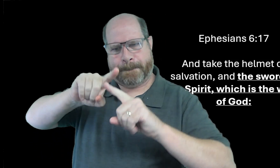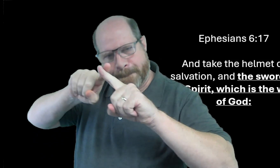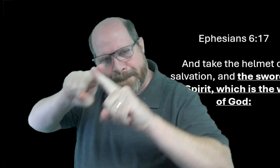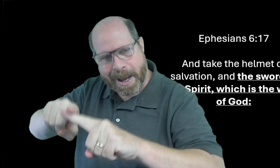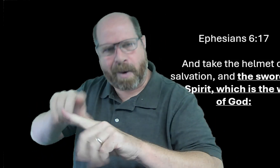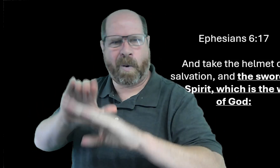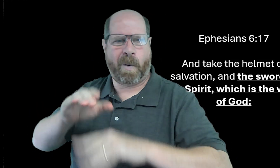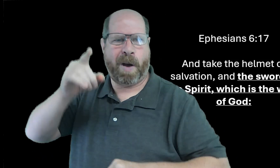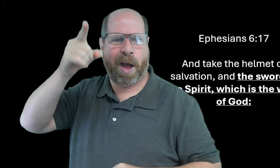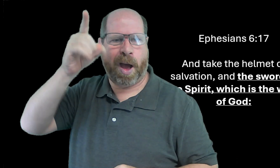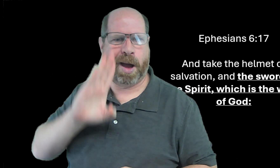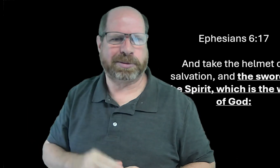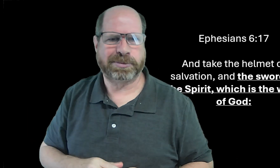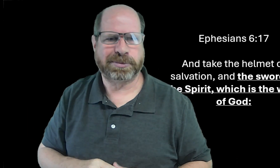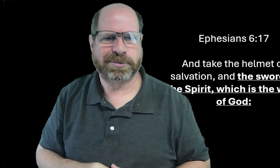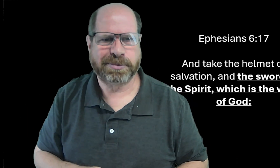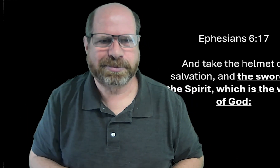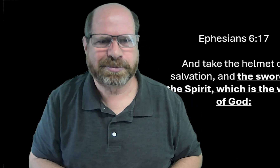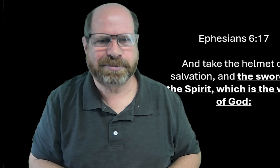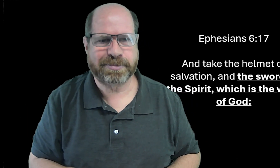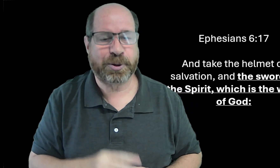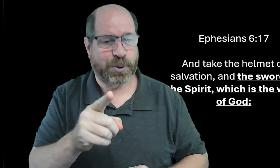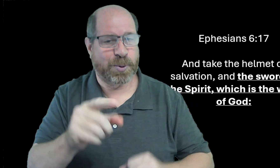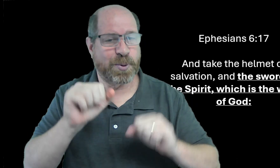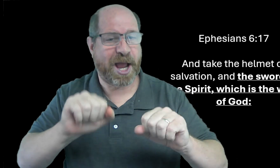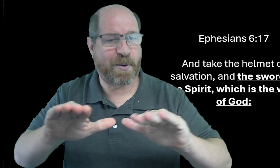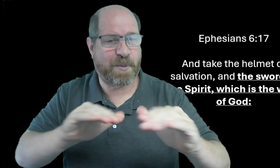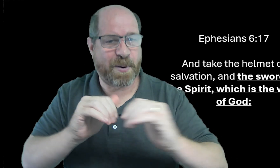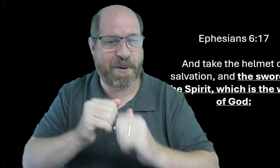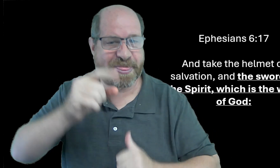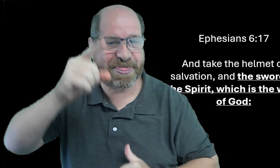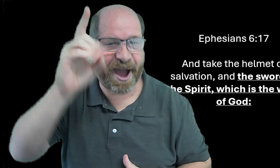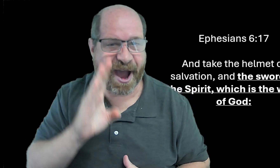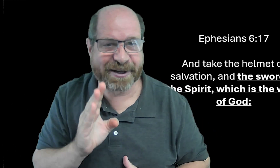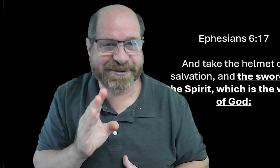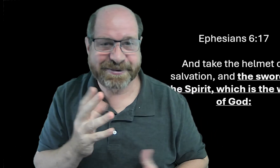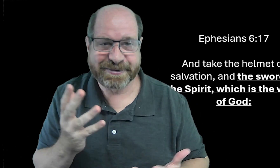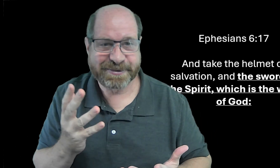so we need to learn to depend on god you can walk with him